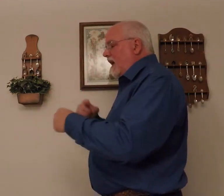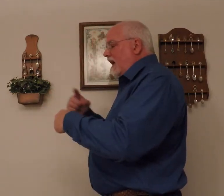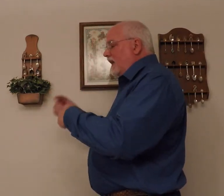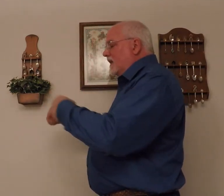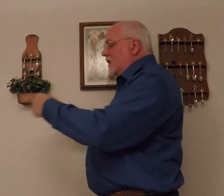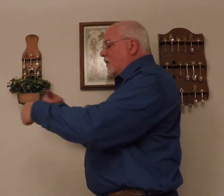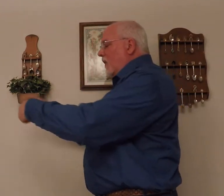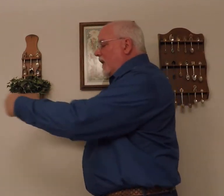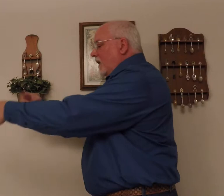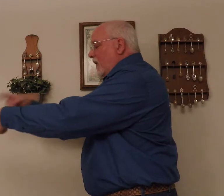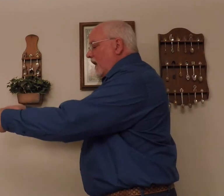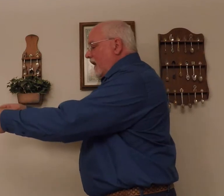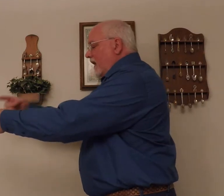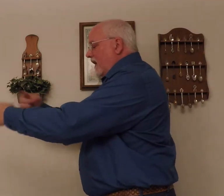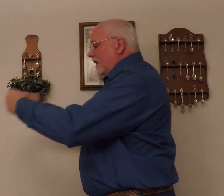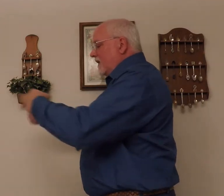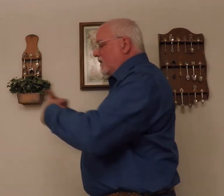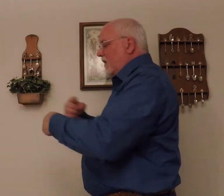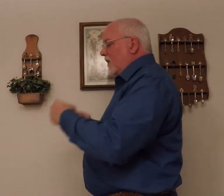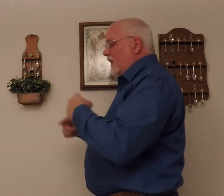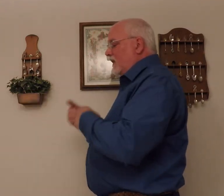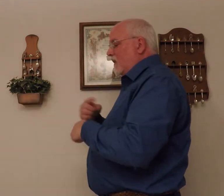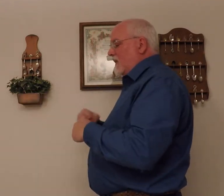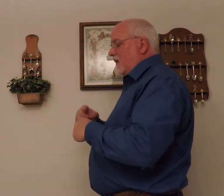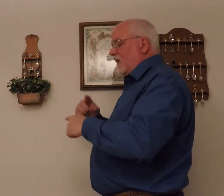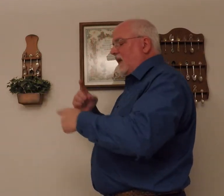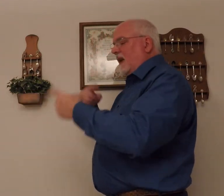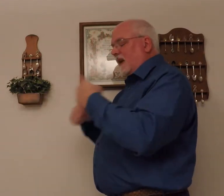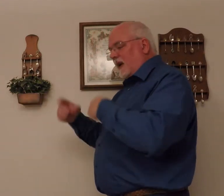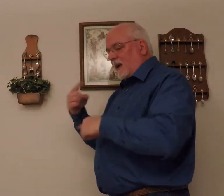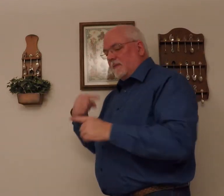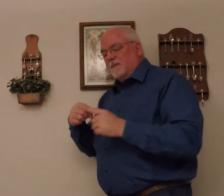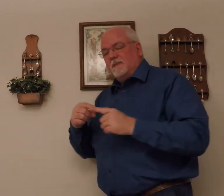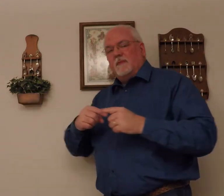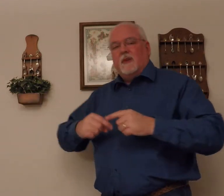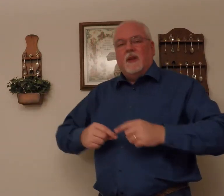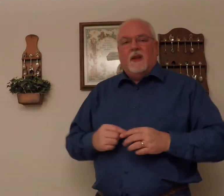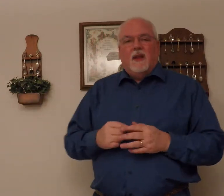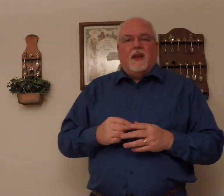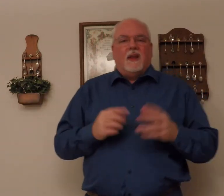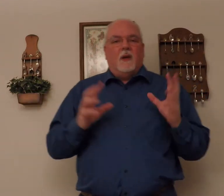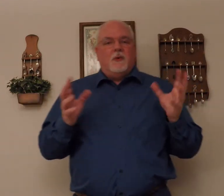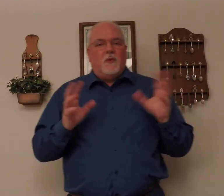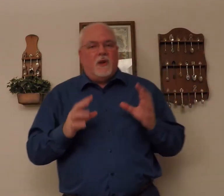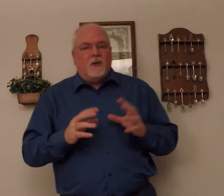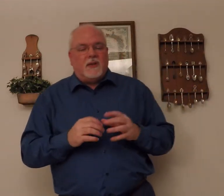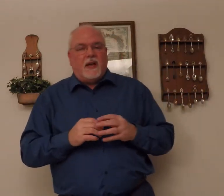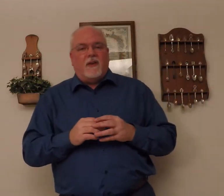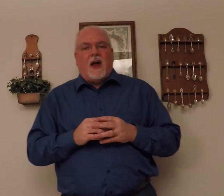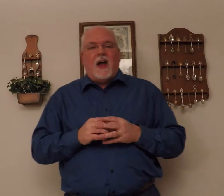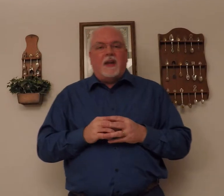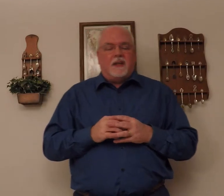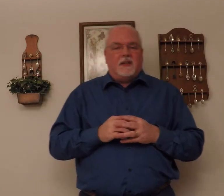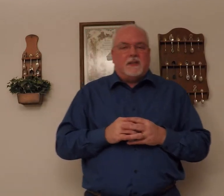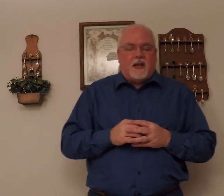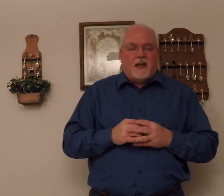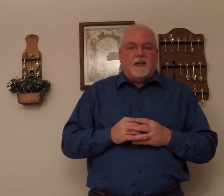This is rolling away and this is rolling toward you. Come. Come. Come is one of those kind of odd little signs.